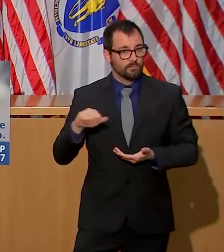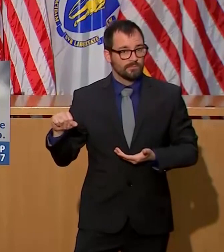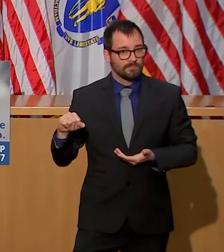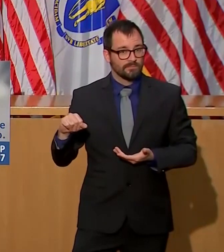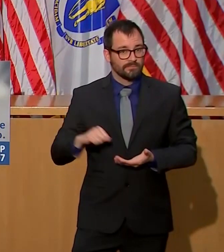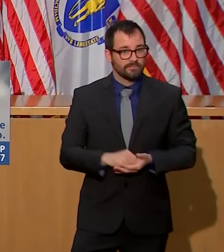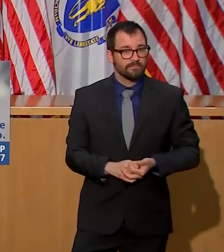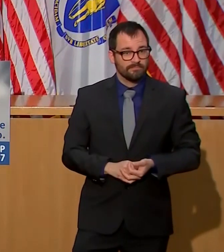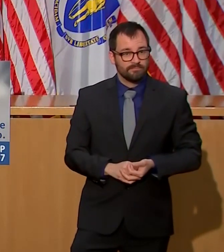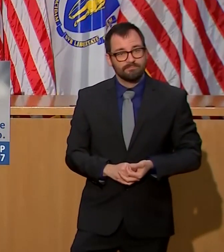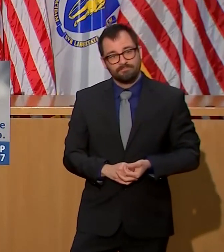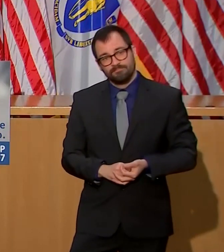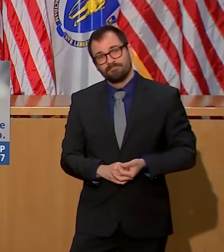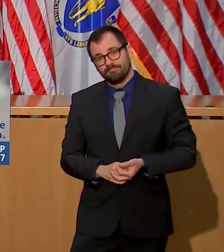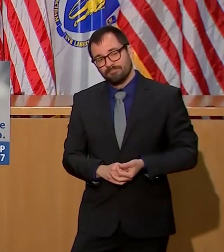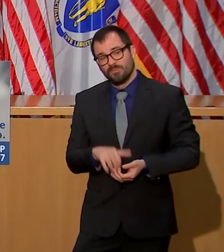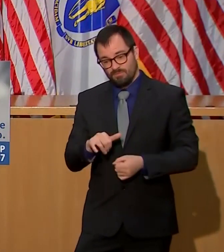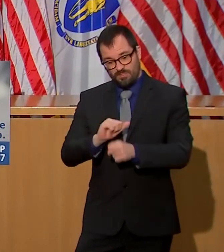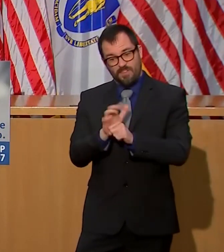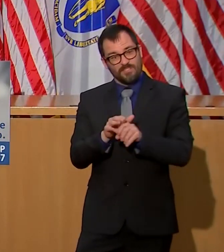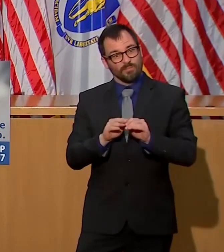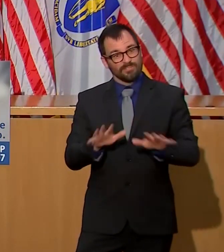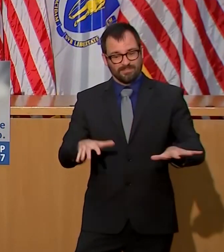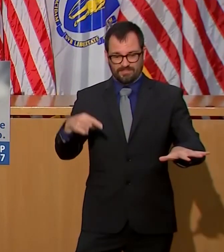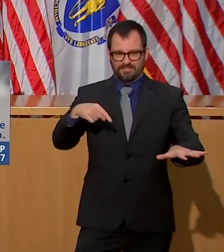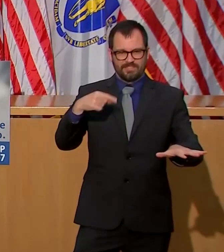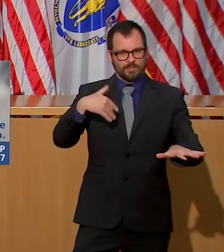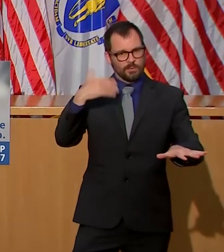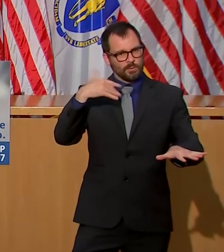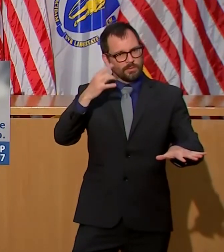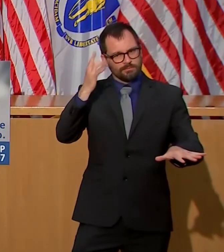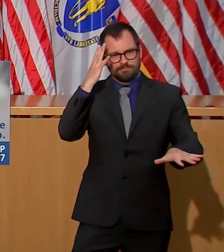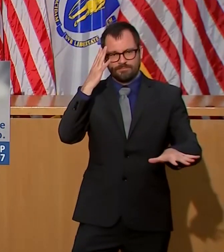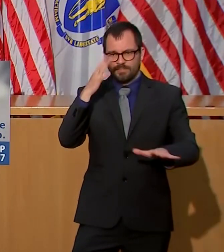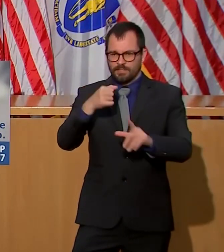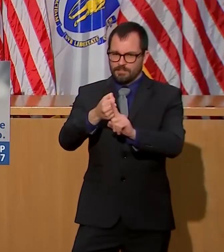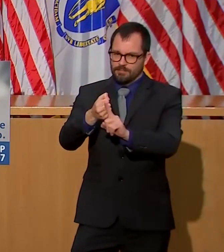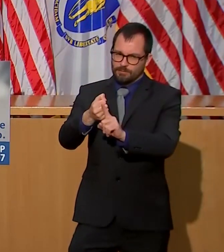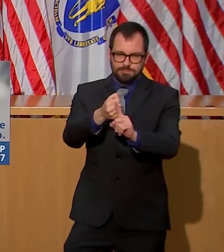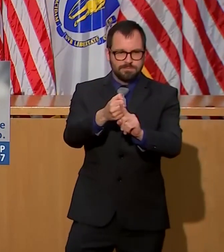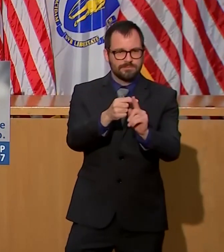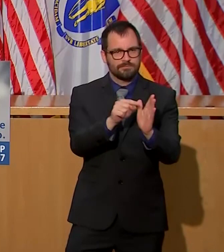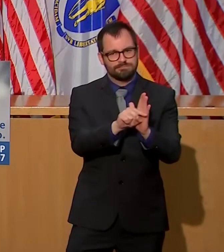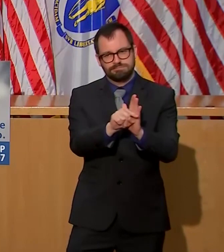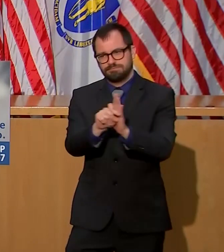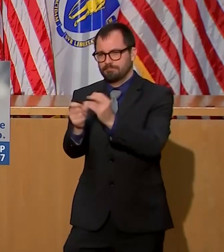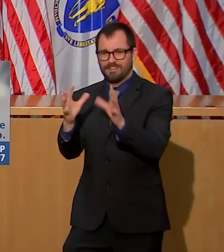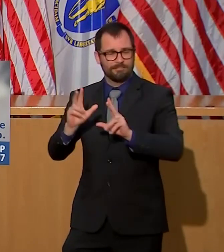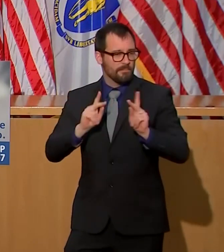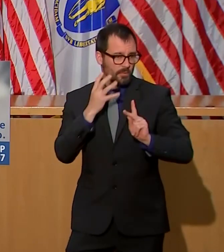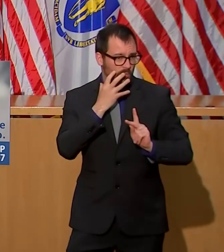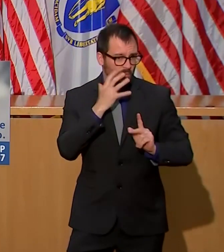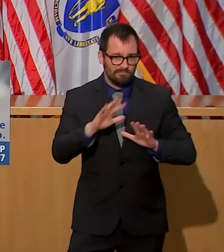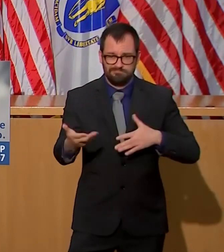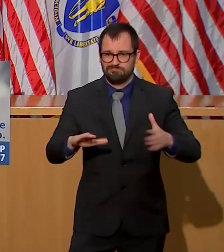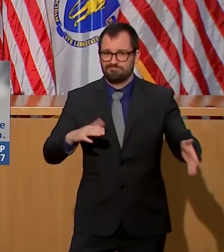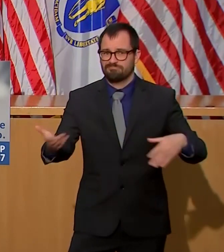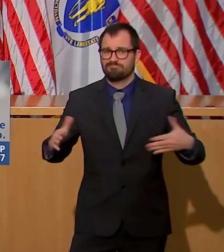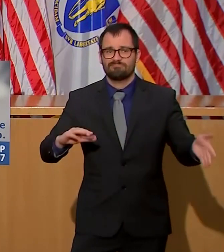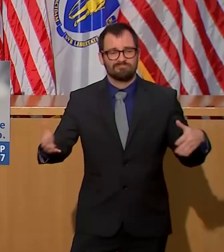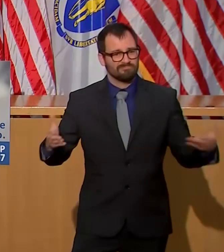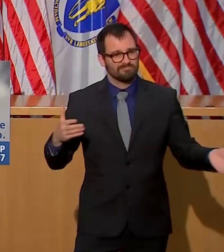caretakers. This would be true for the flu or the common cold, that it's been significantly amplified by COVID-19.